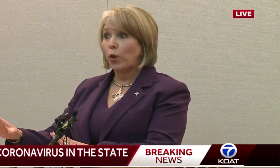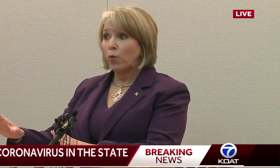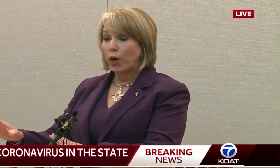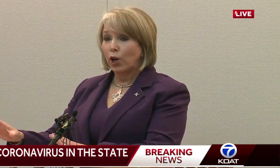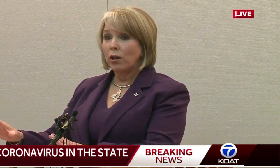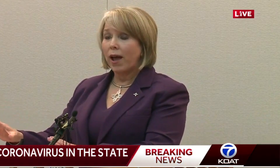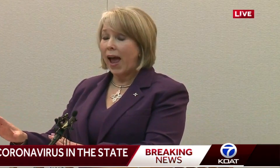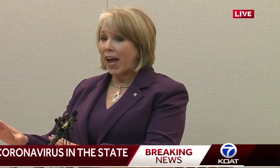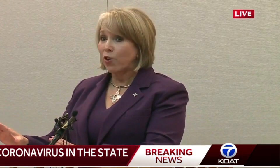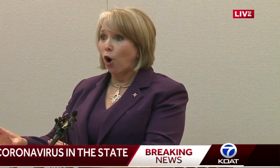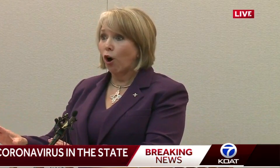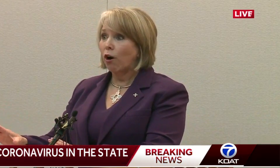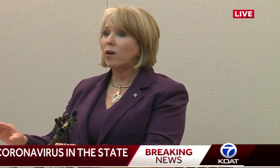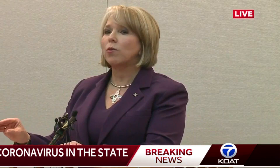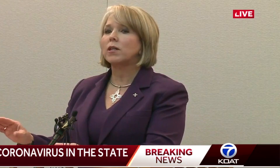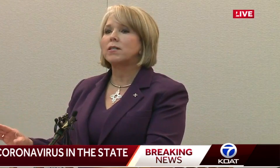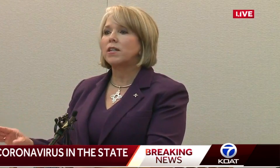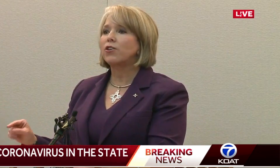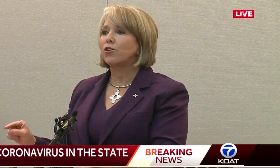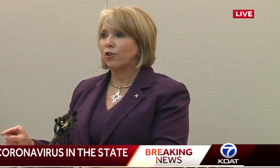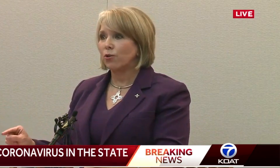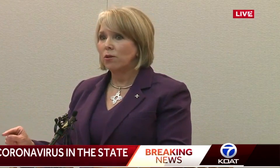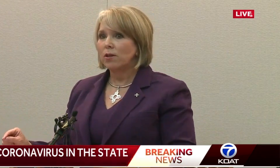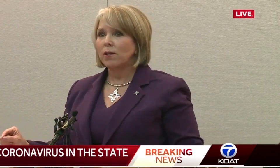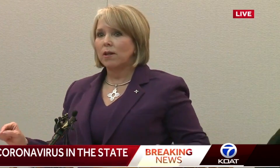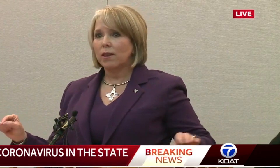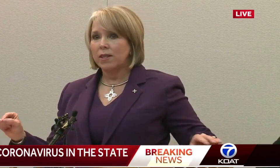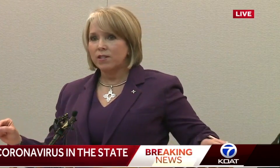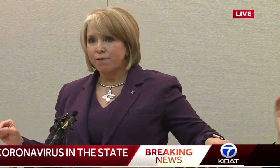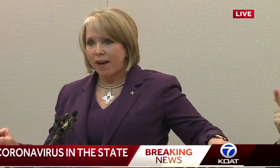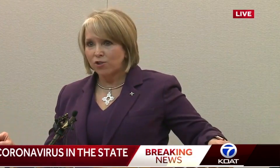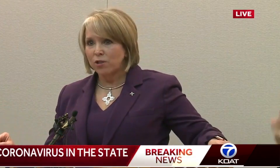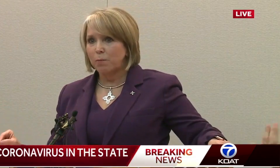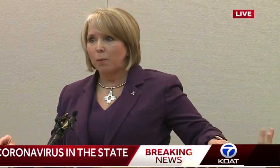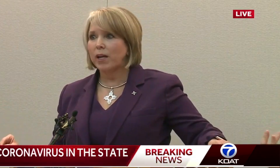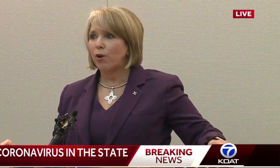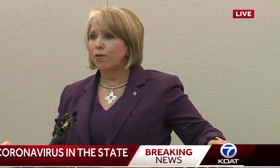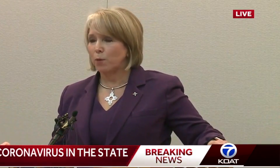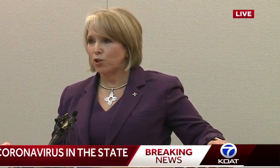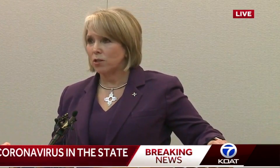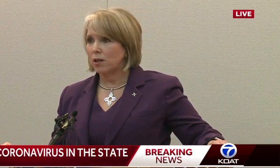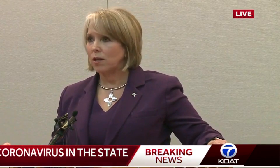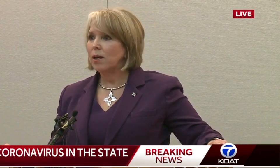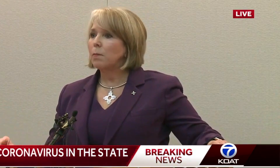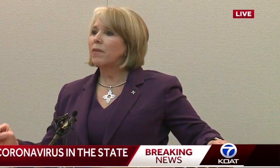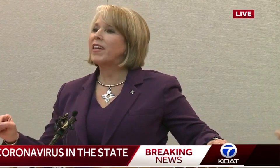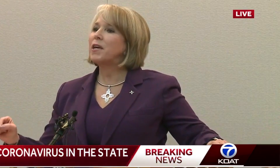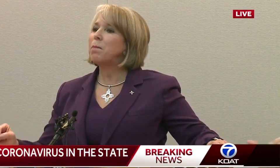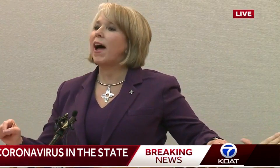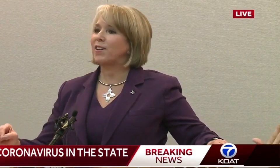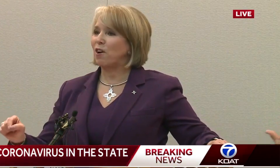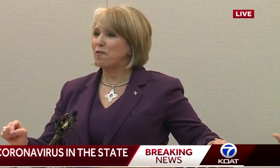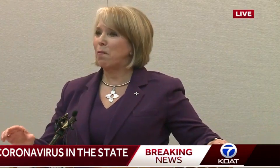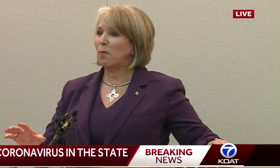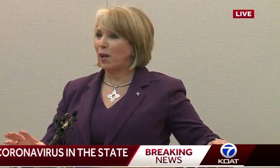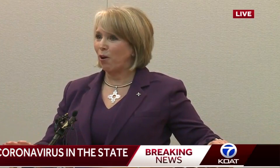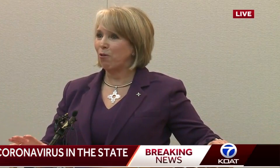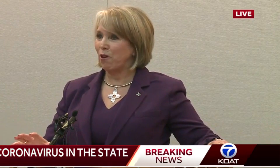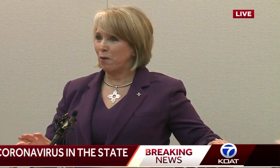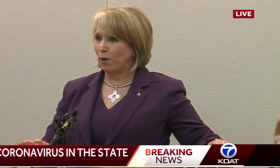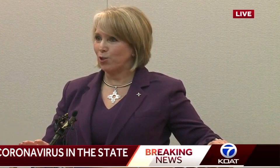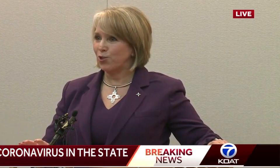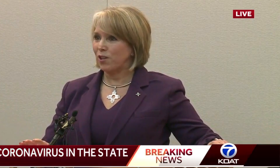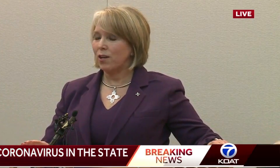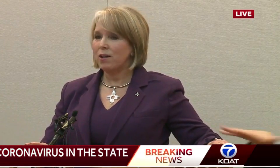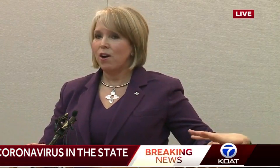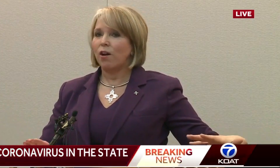which we will and are and will continue to do, this infection and public health emergency. But the impact of the public